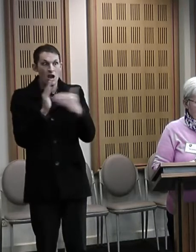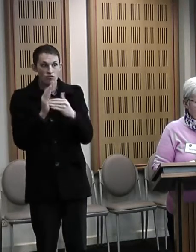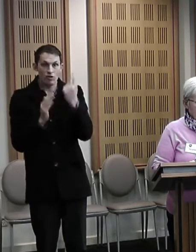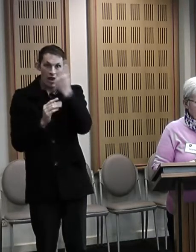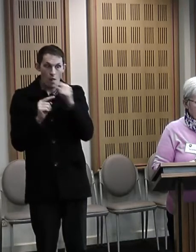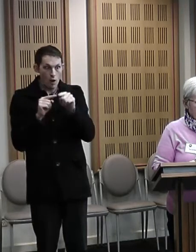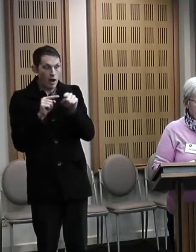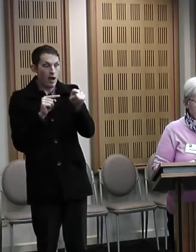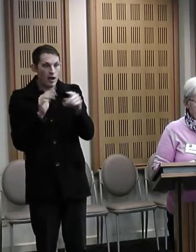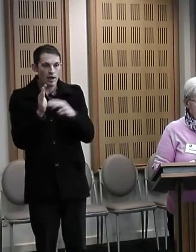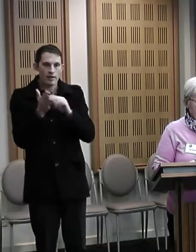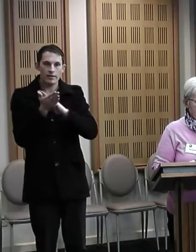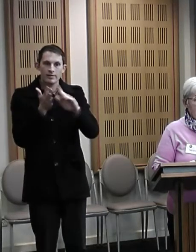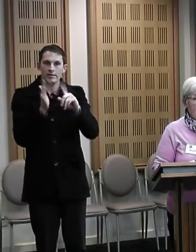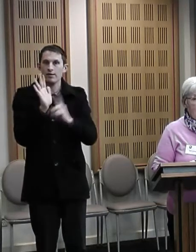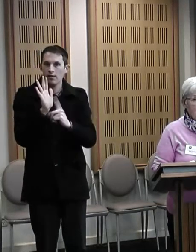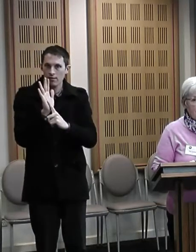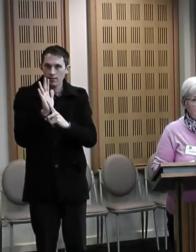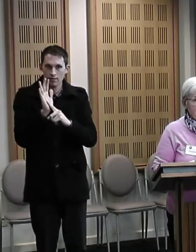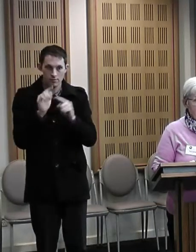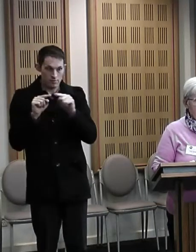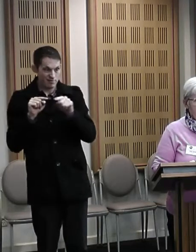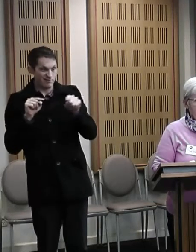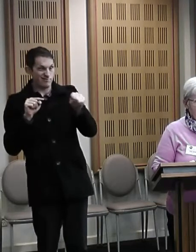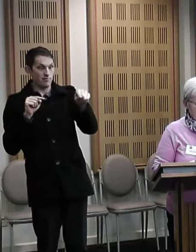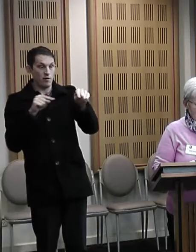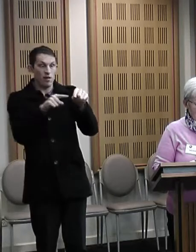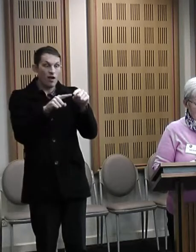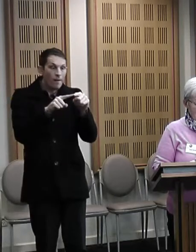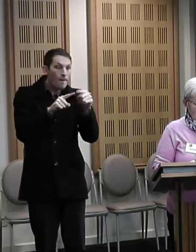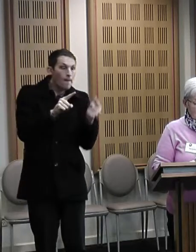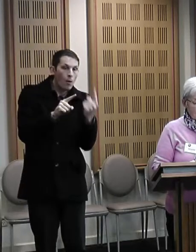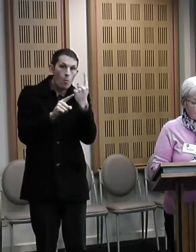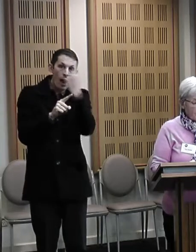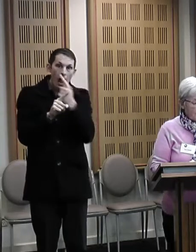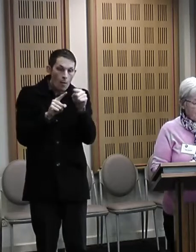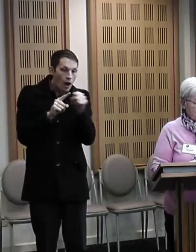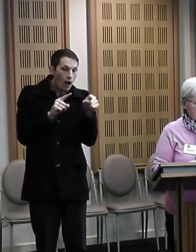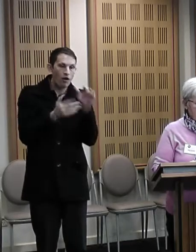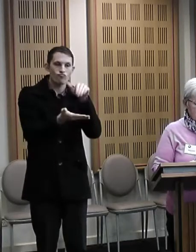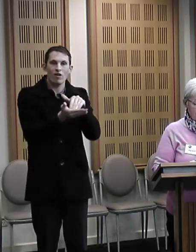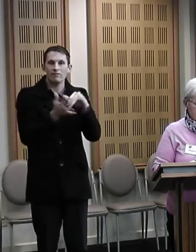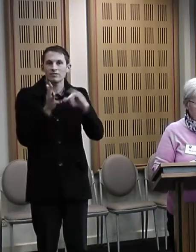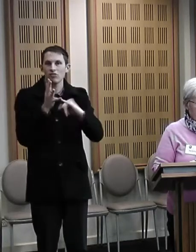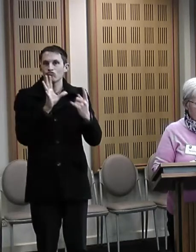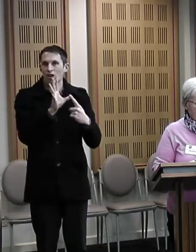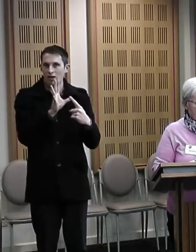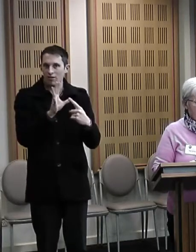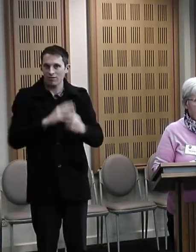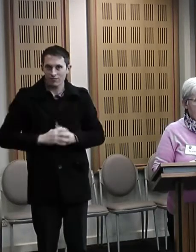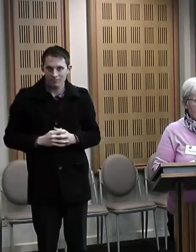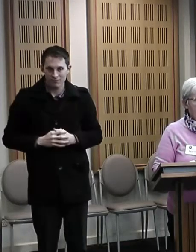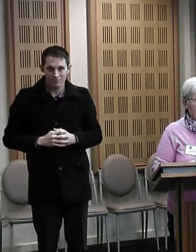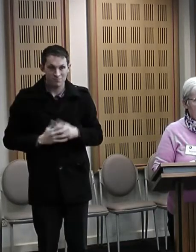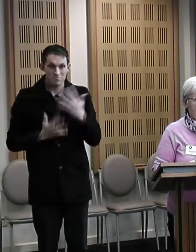And from Nill it's only another hour to South Australia. So you're looking at a four to five hour